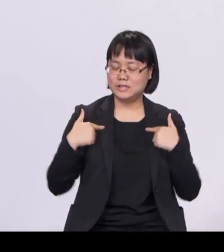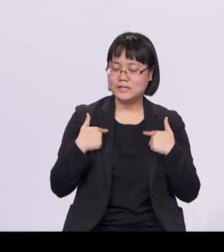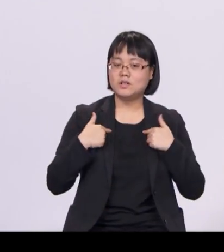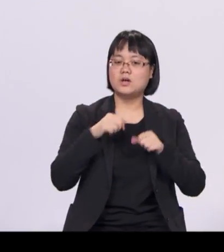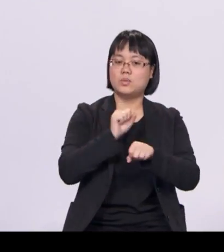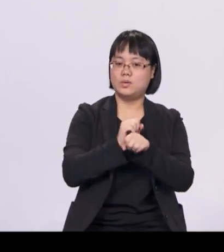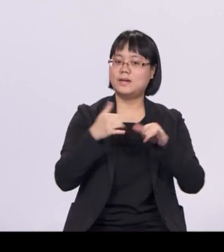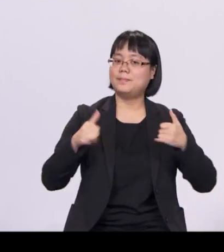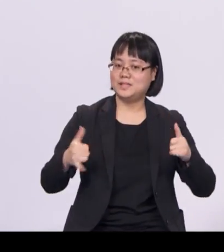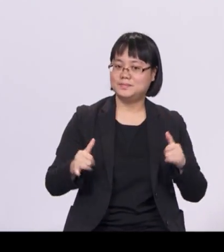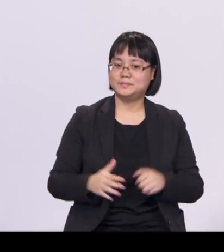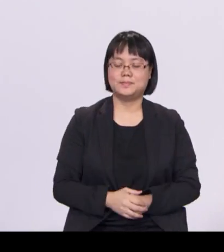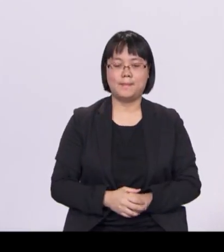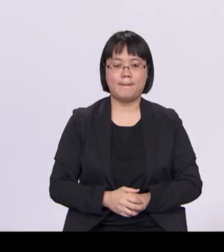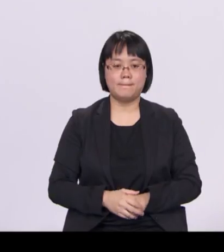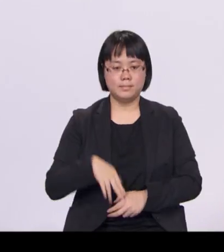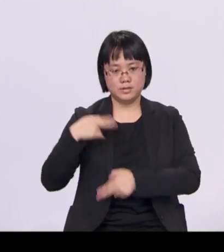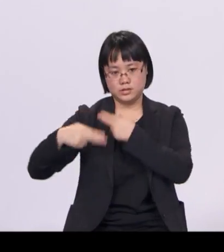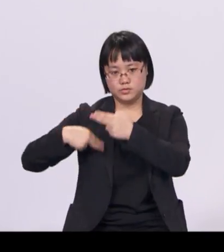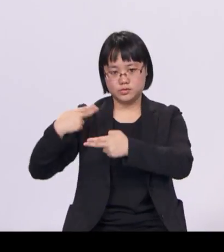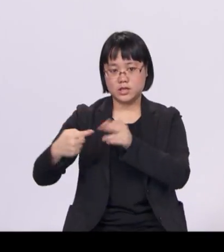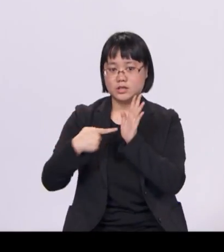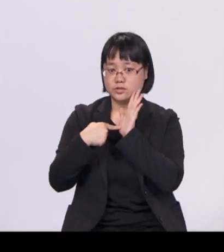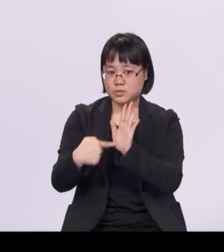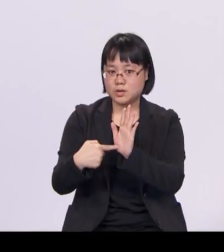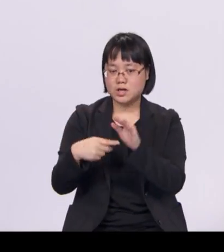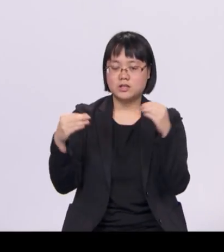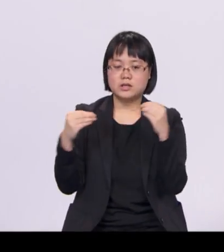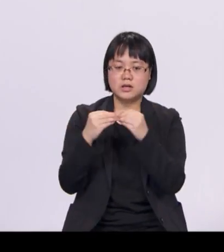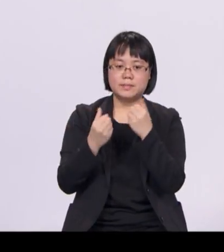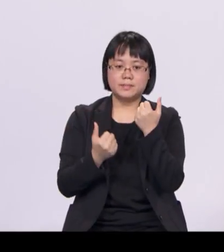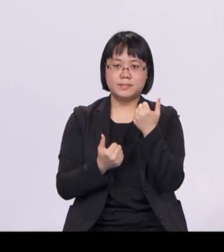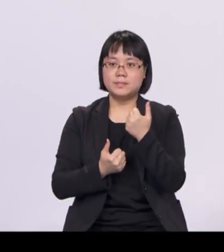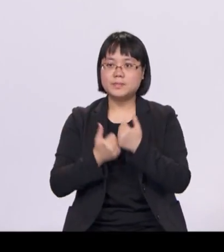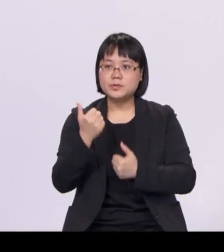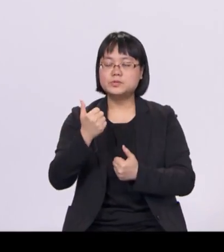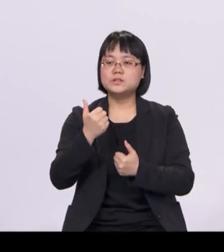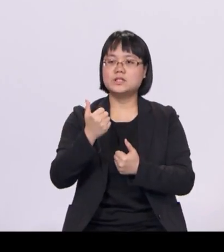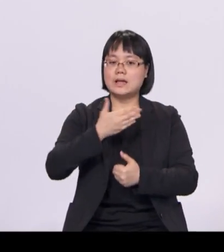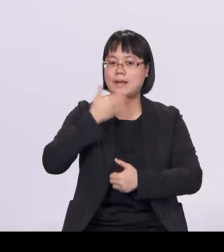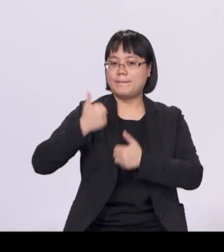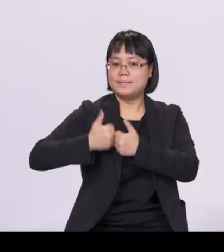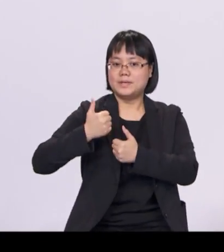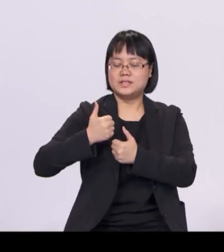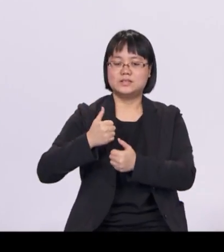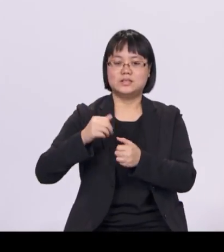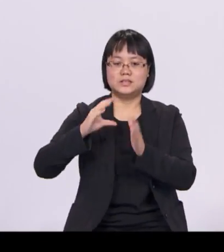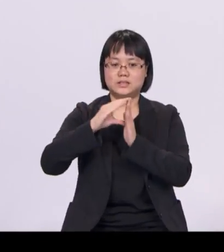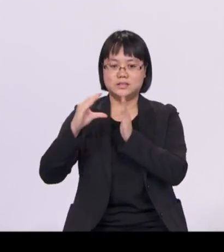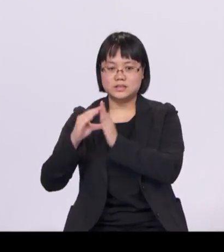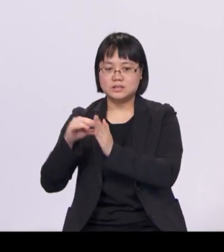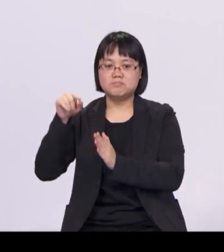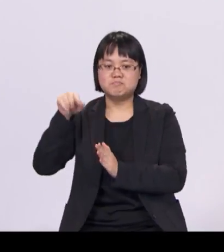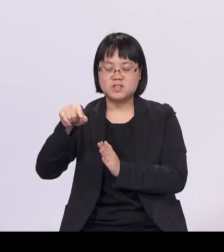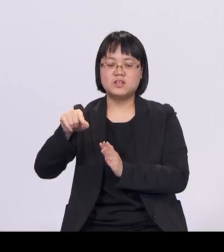History has shown that the most enduring cities are those that are adaptable, flexible and innovative.